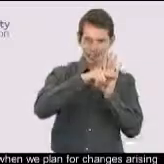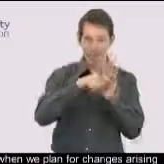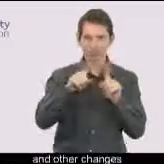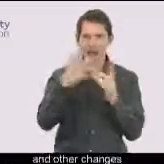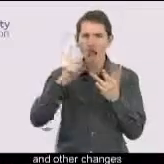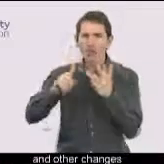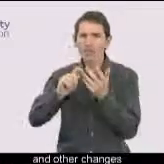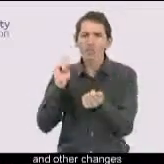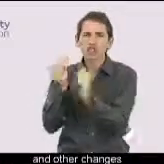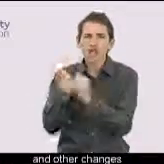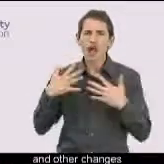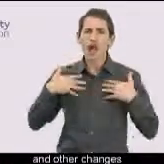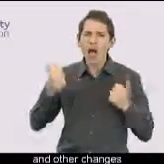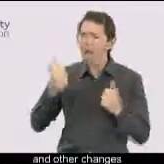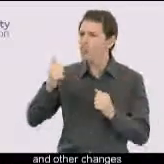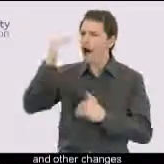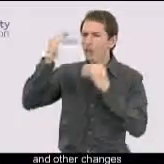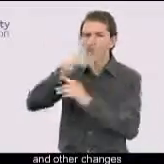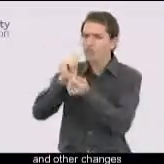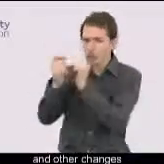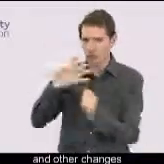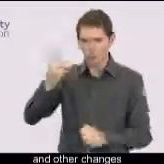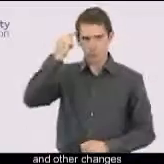and other changes in health and adult social care.